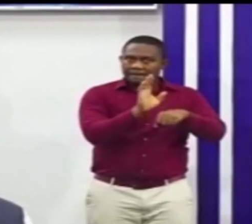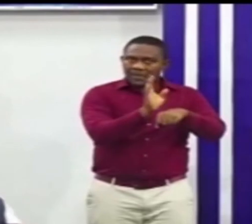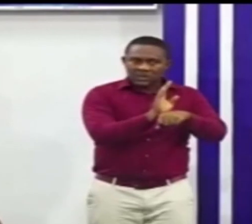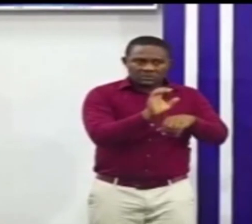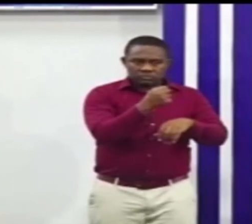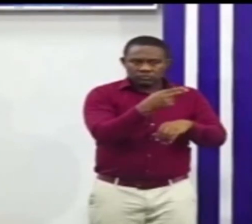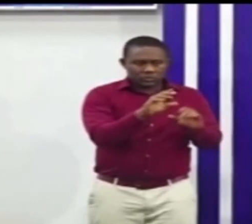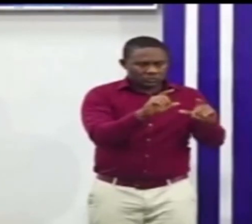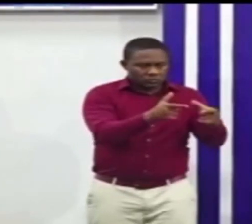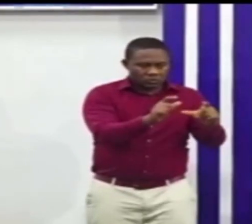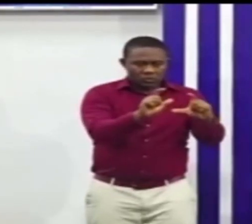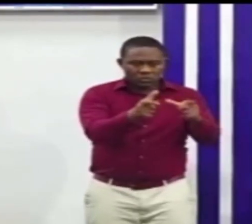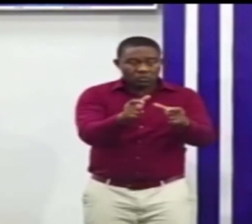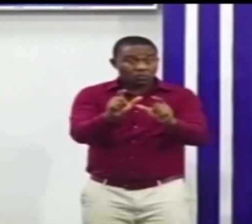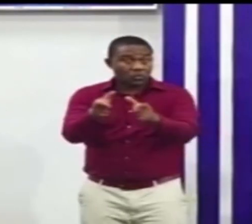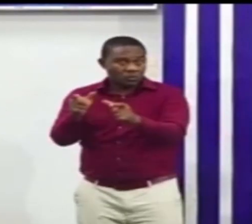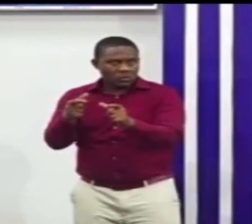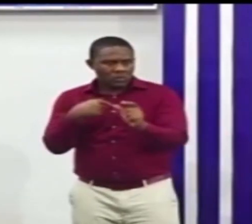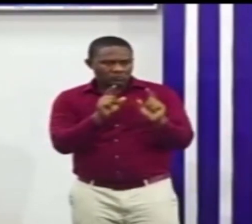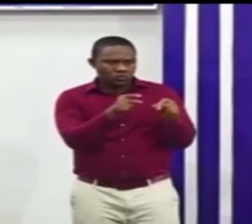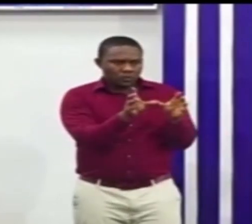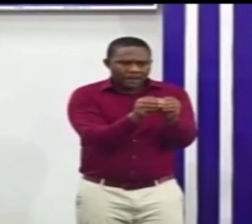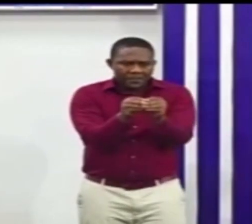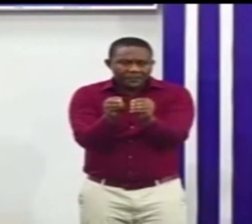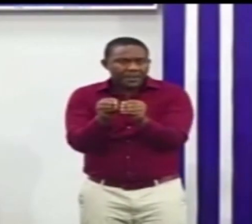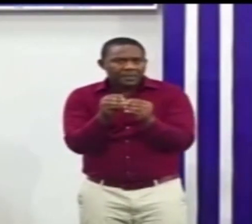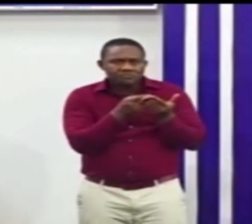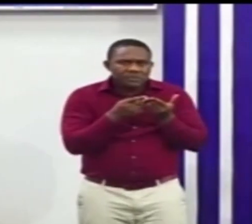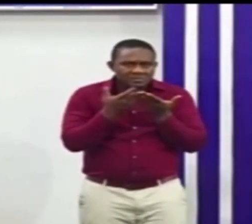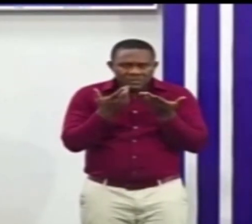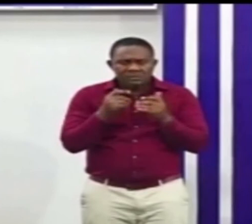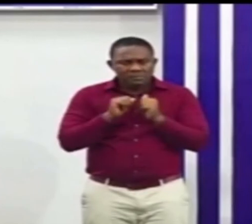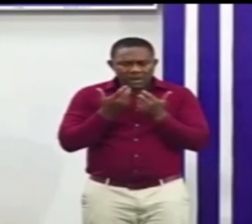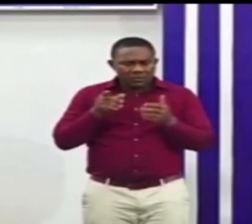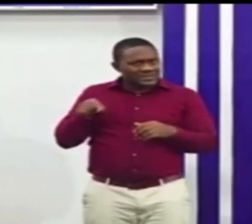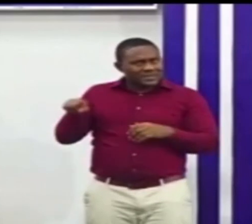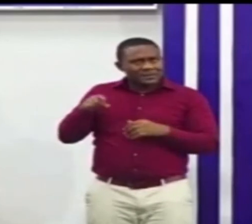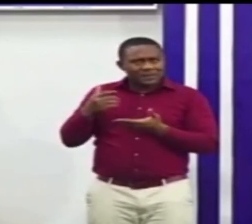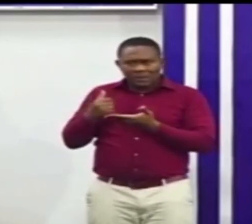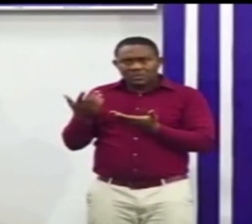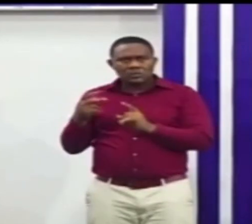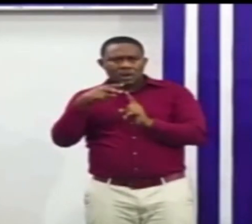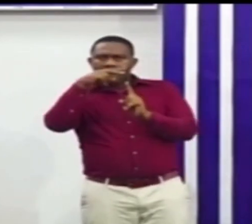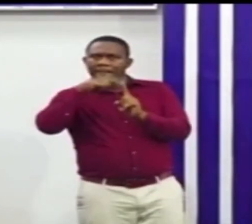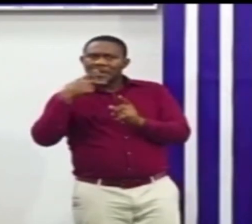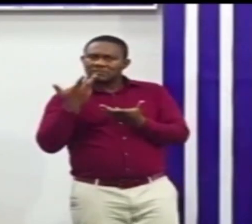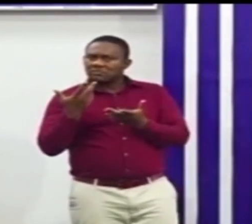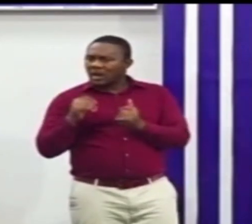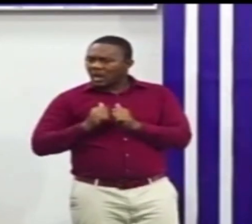really tighten it in such a way that it allows for people to have the option and be able to apply for the